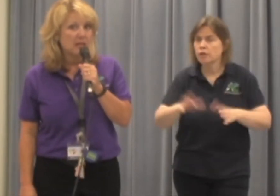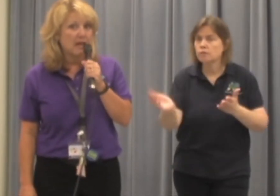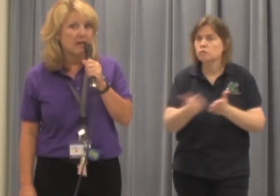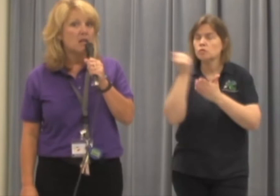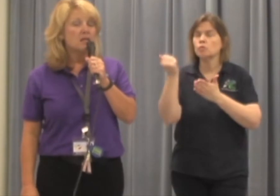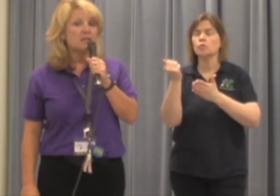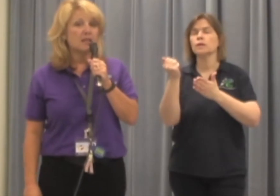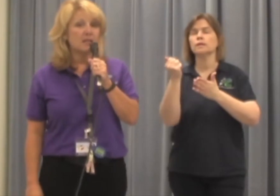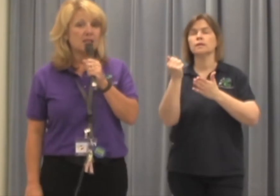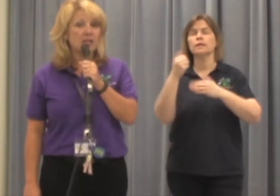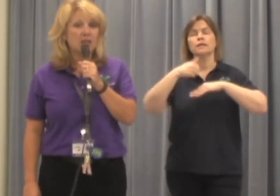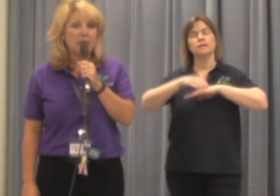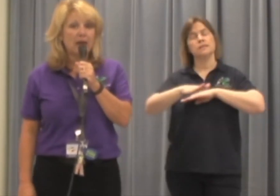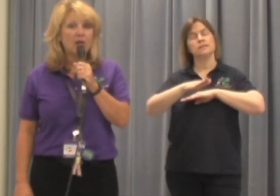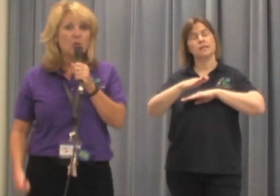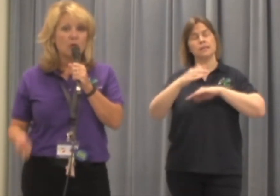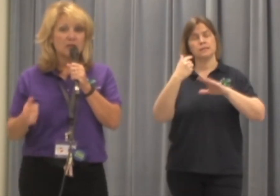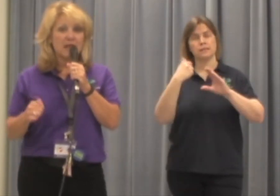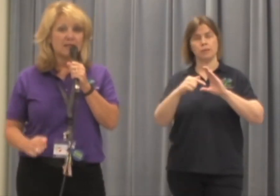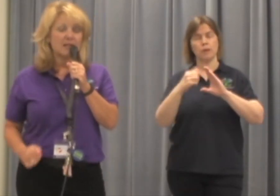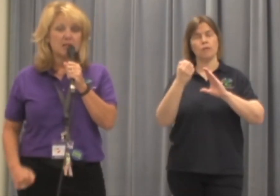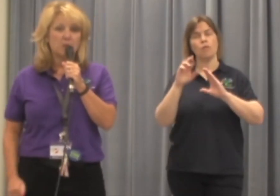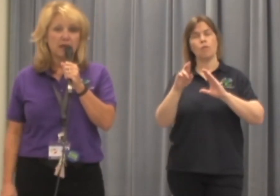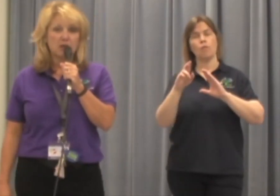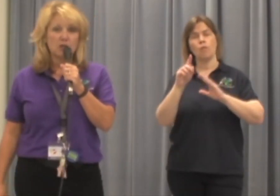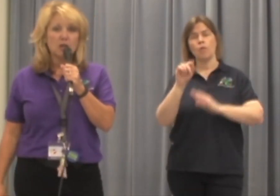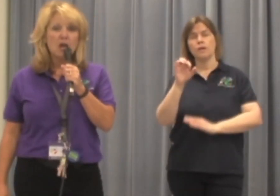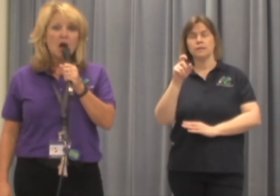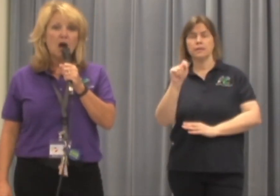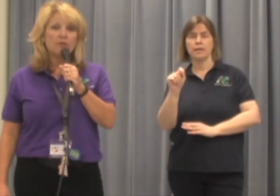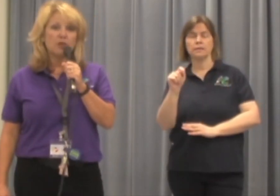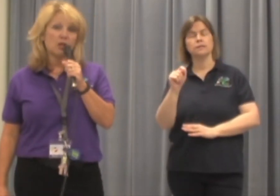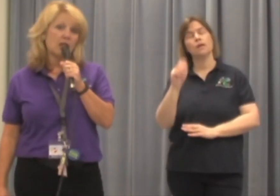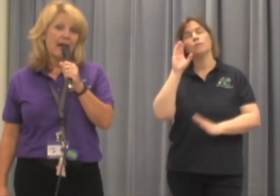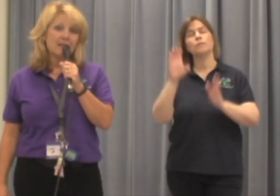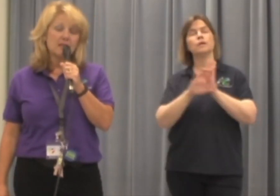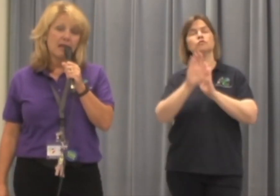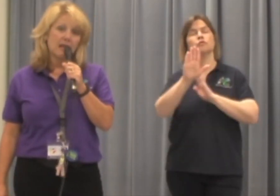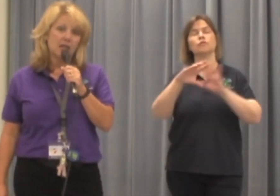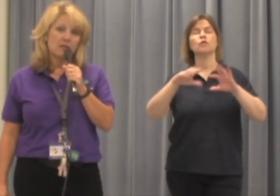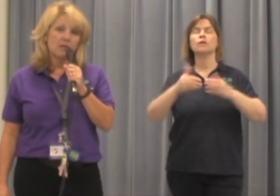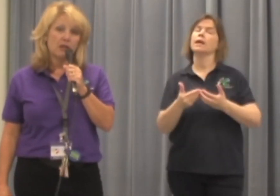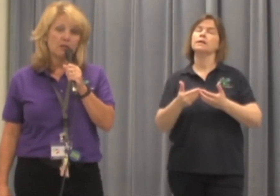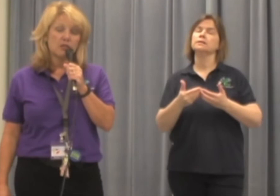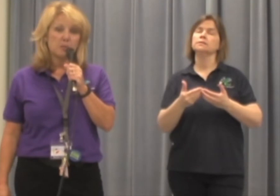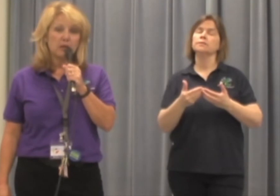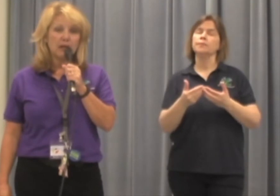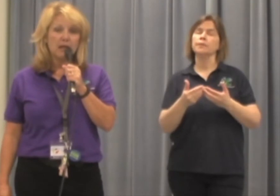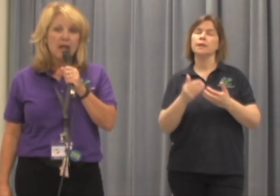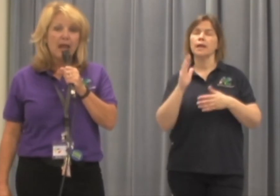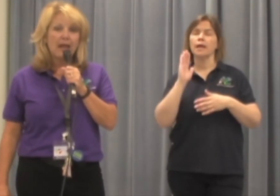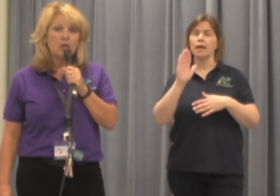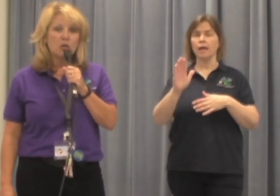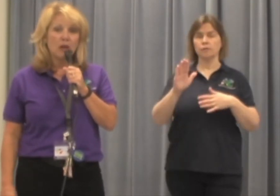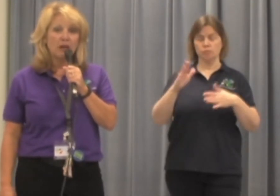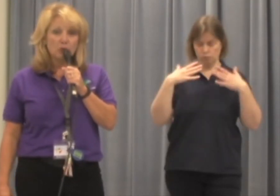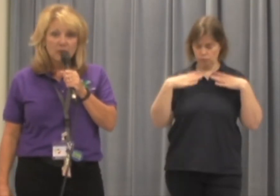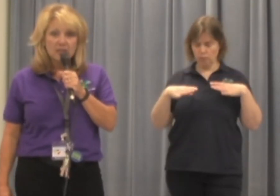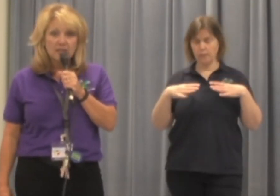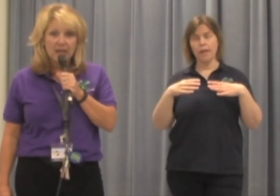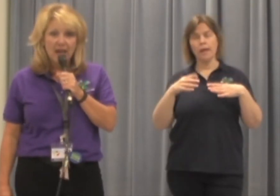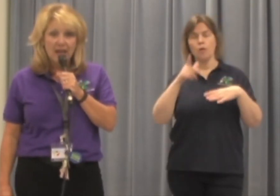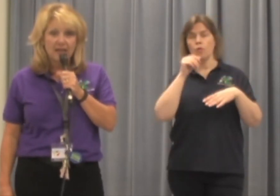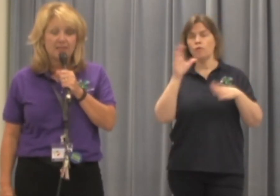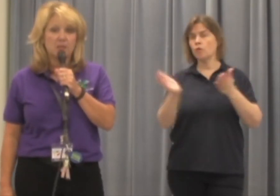Spirit Day, send us an email or text us a picture of your class and their spirit. And whoever